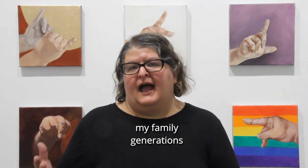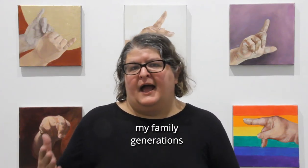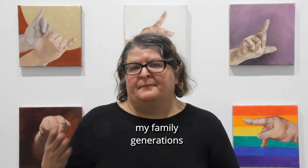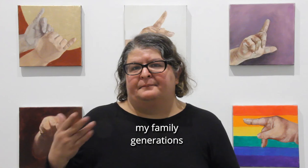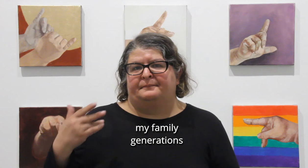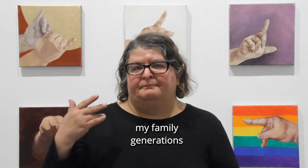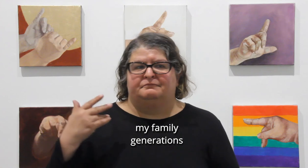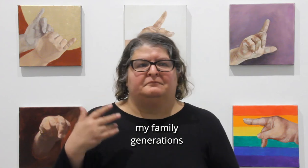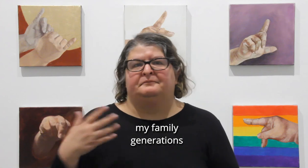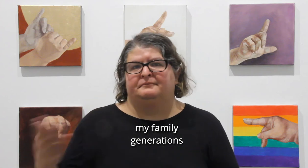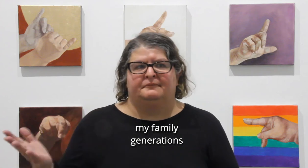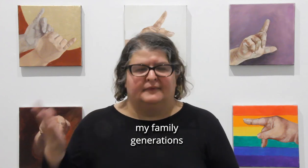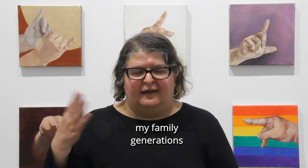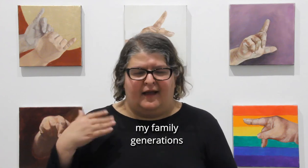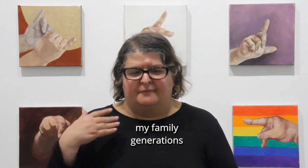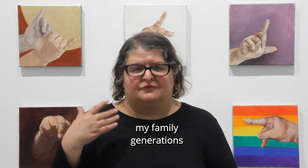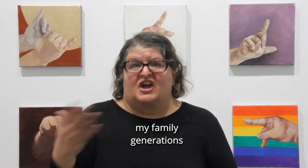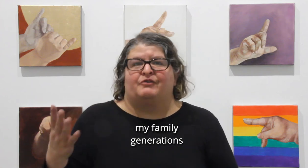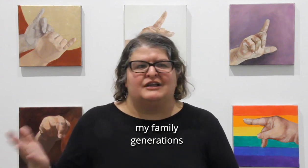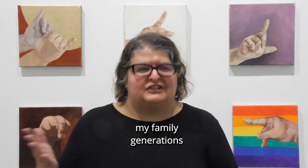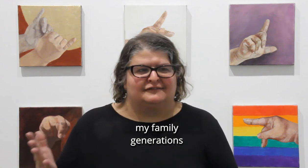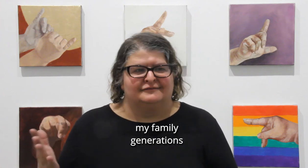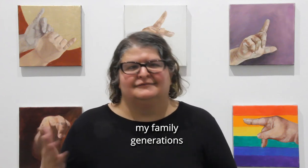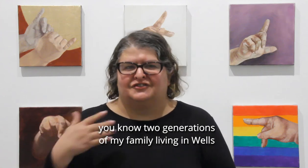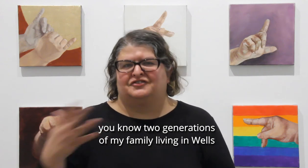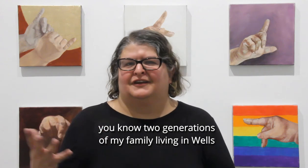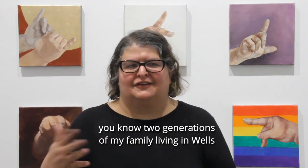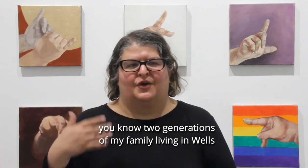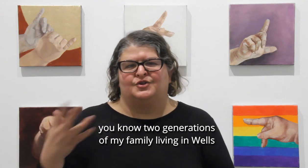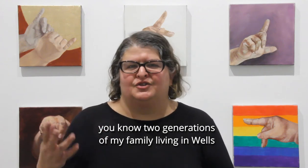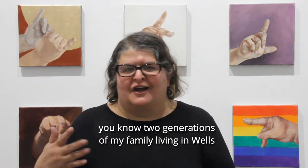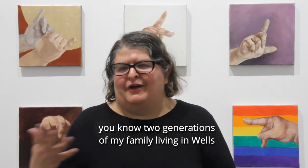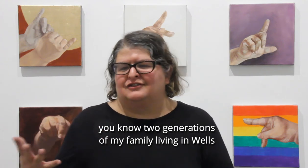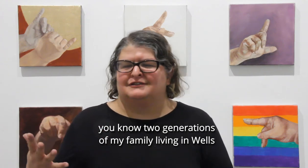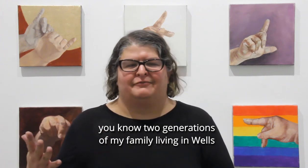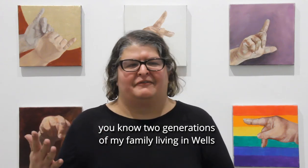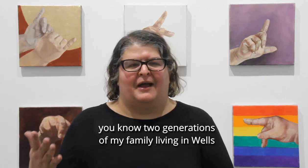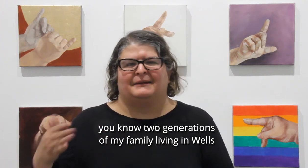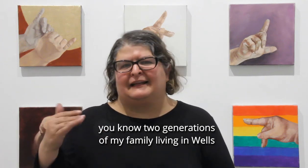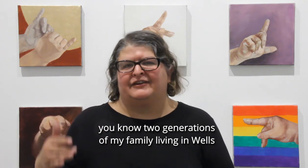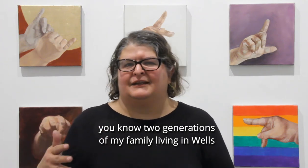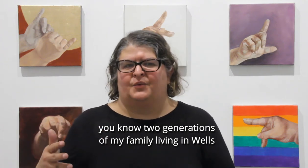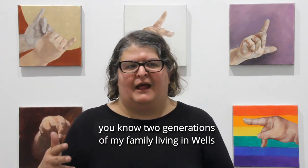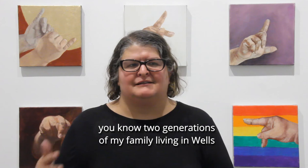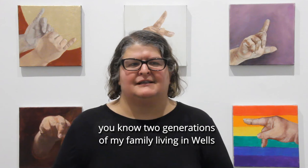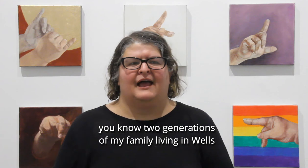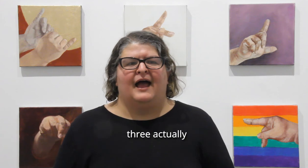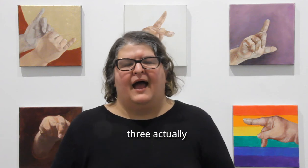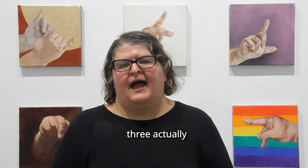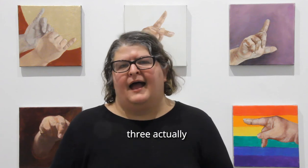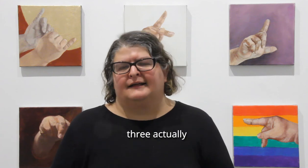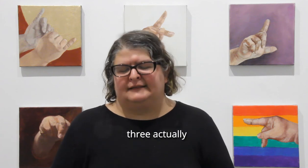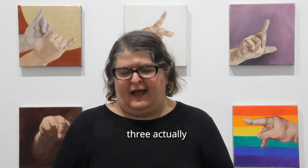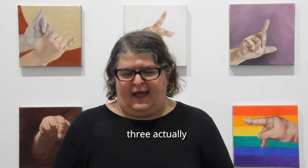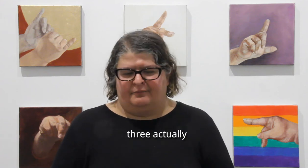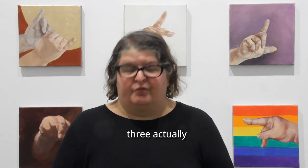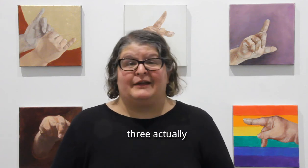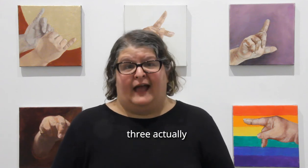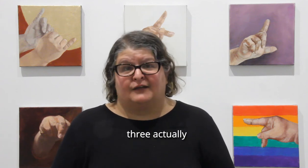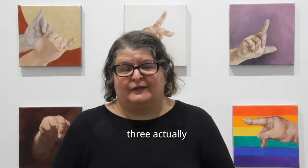um, um, generation. You know, two generations of my family living in Red. And, um, three actually.